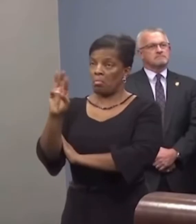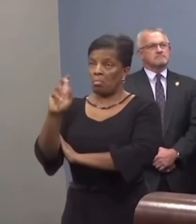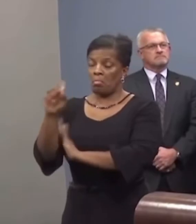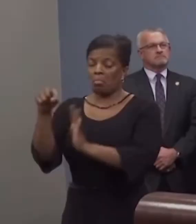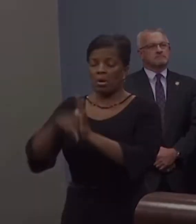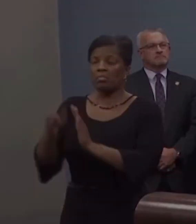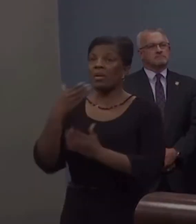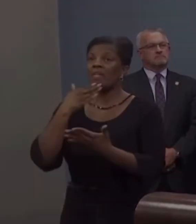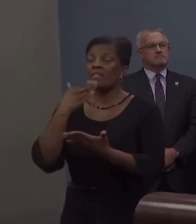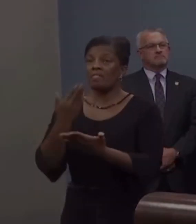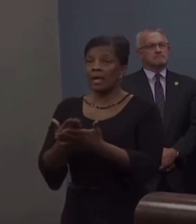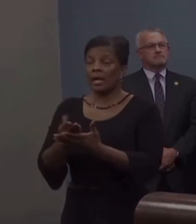to thank the Bureau of Alcohol.